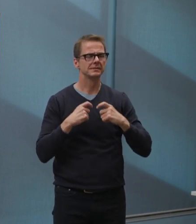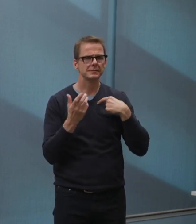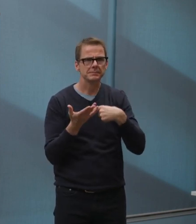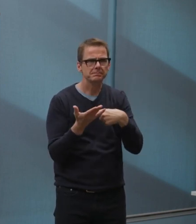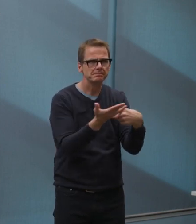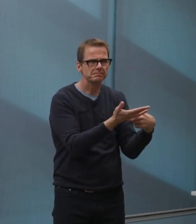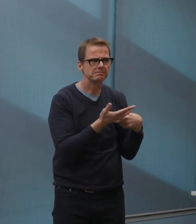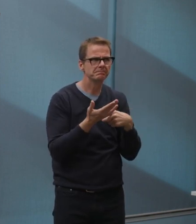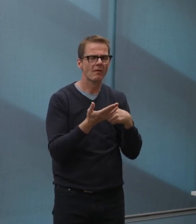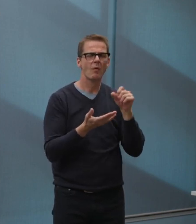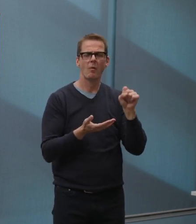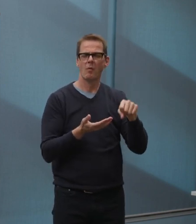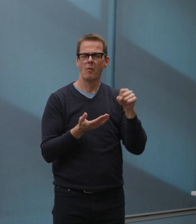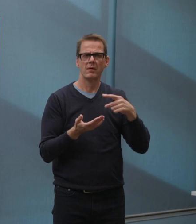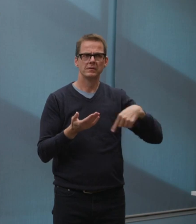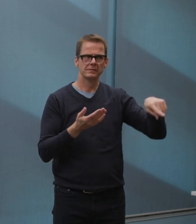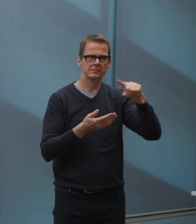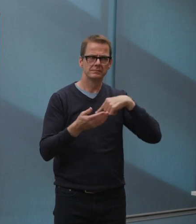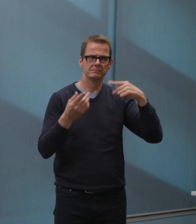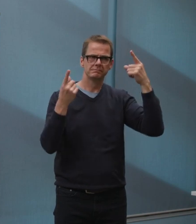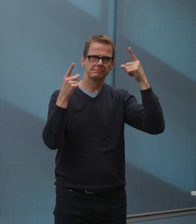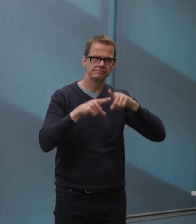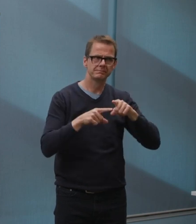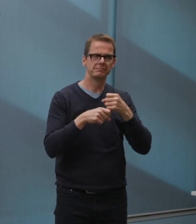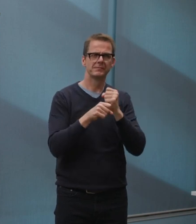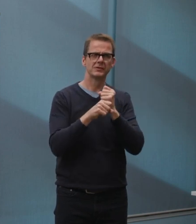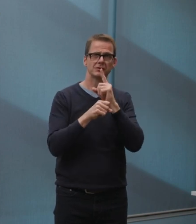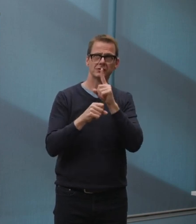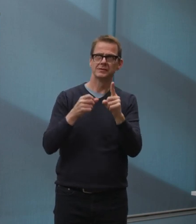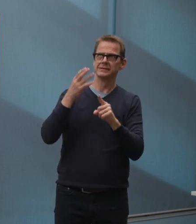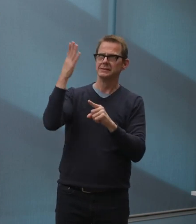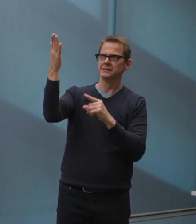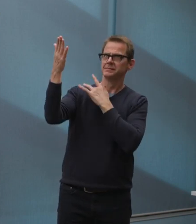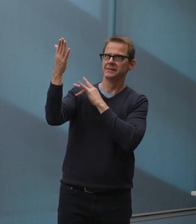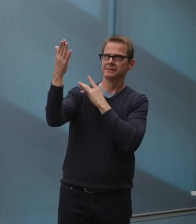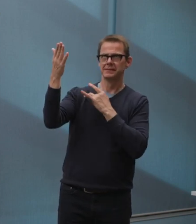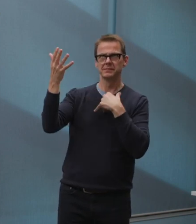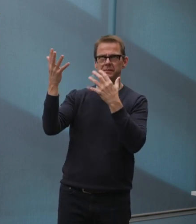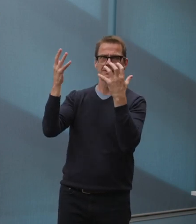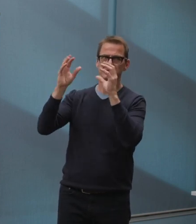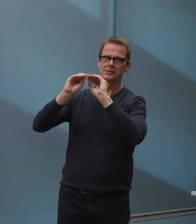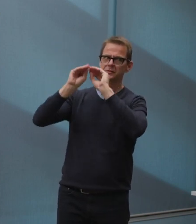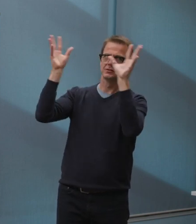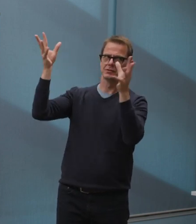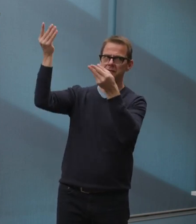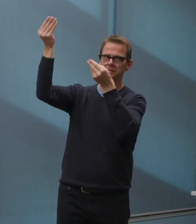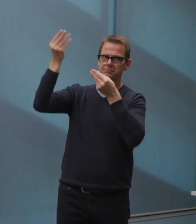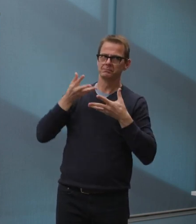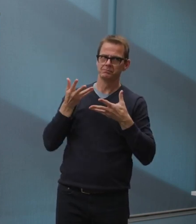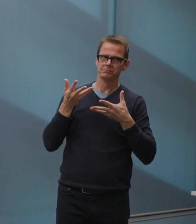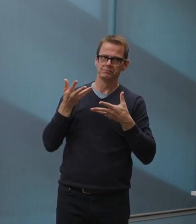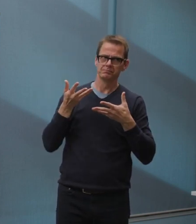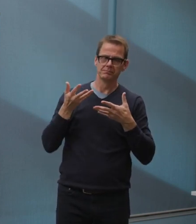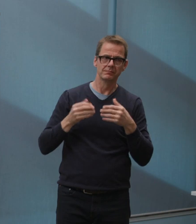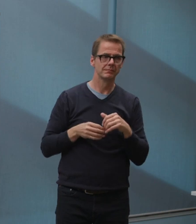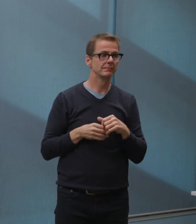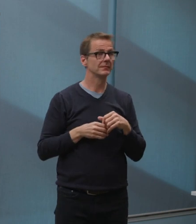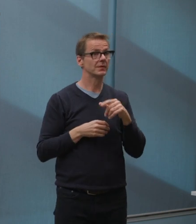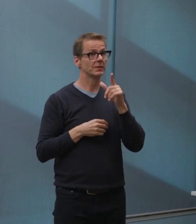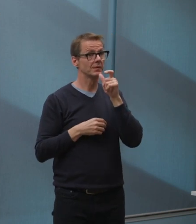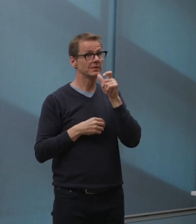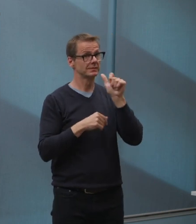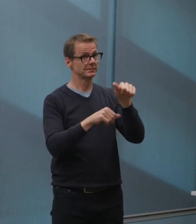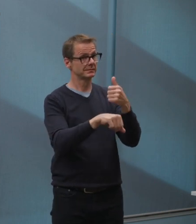guidance for business owners and patrons so that they may each manage pandemic risks appropriately and consistently